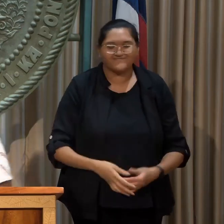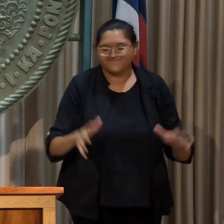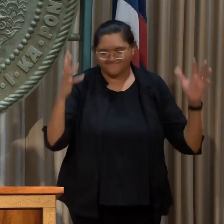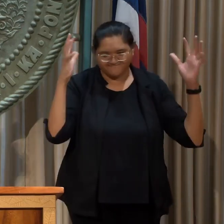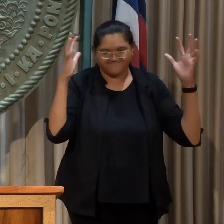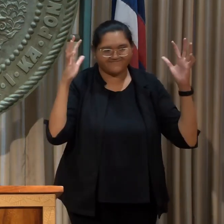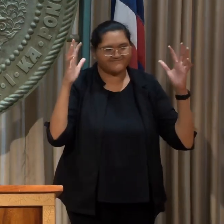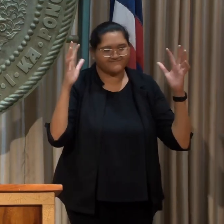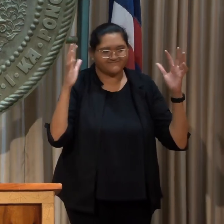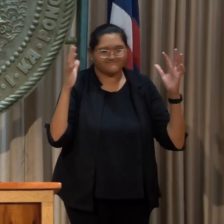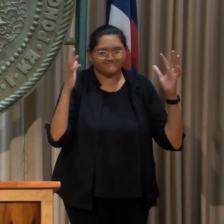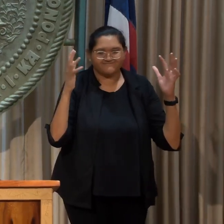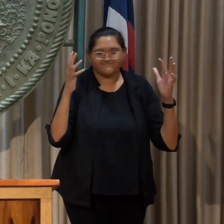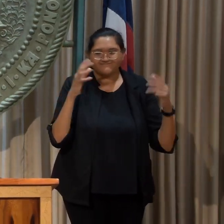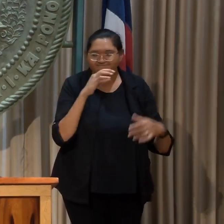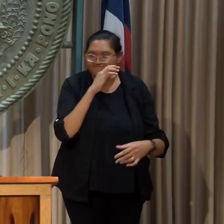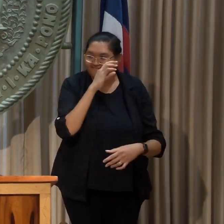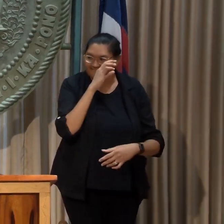applause